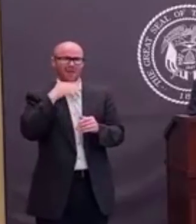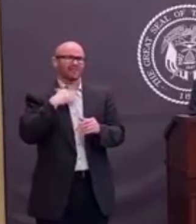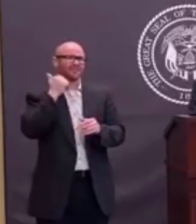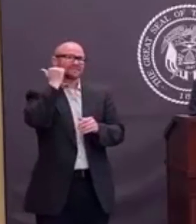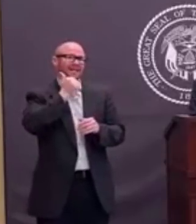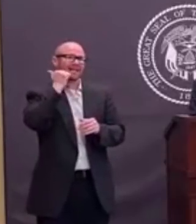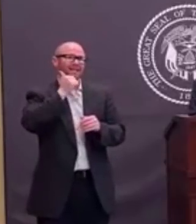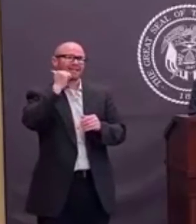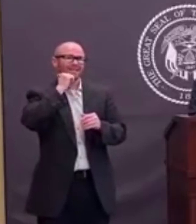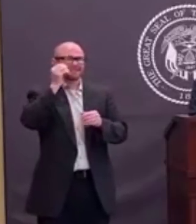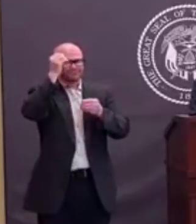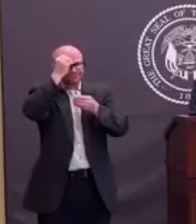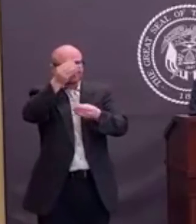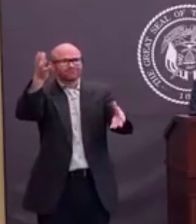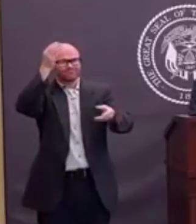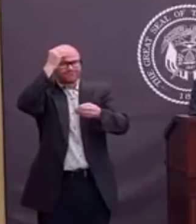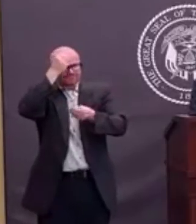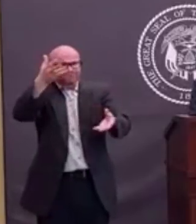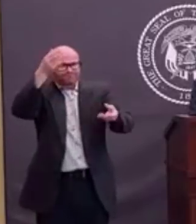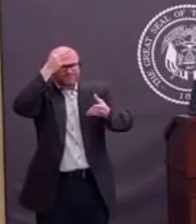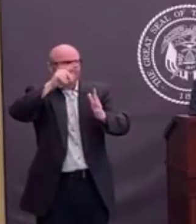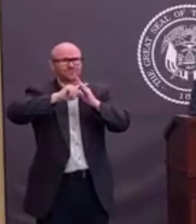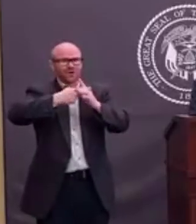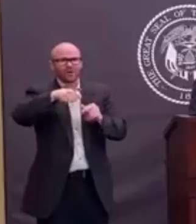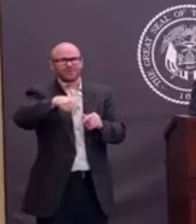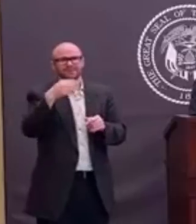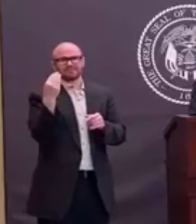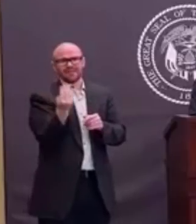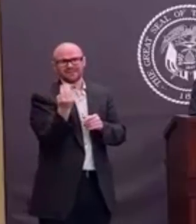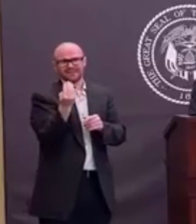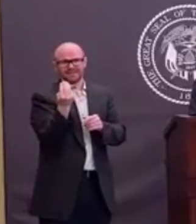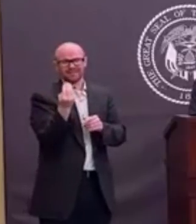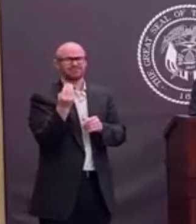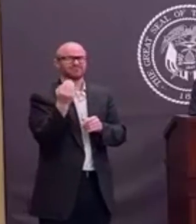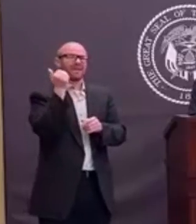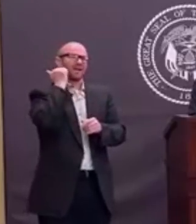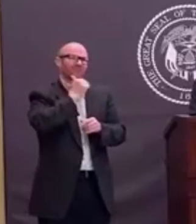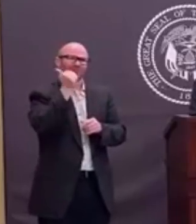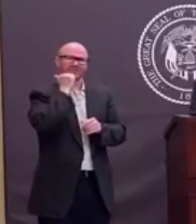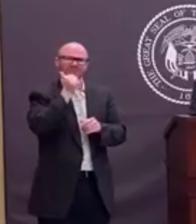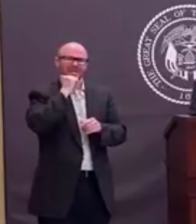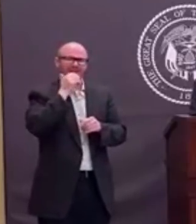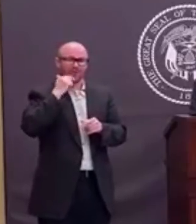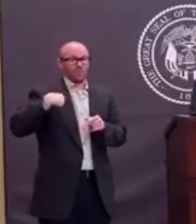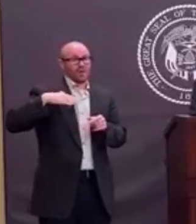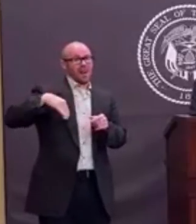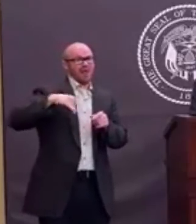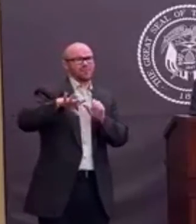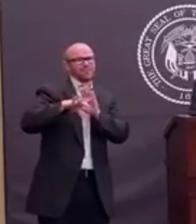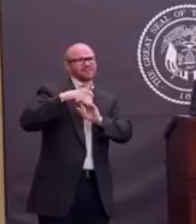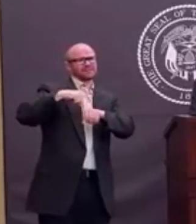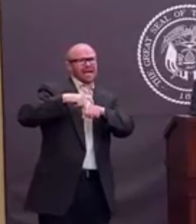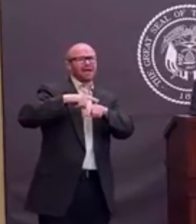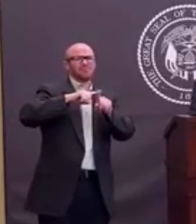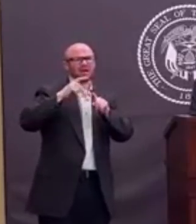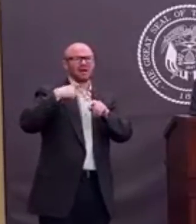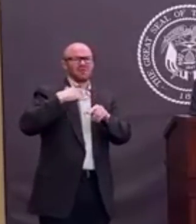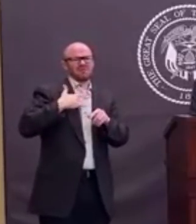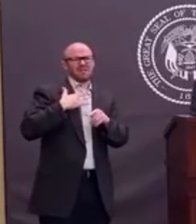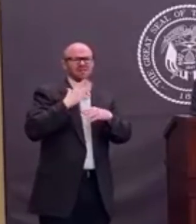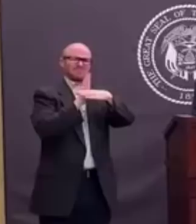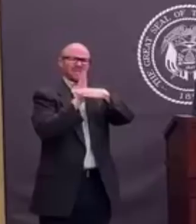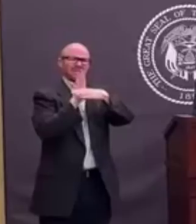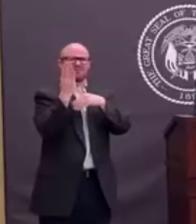briefing on this issue, effective starting this coming Monday, each and every day. We have yet to pick a time, but probably sometime mid-morning.